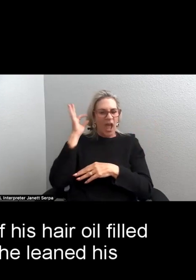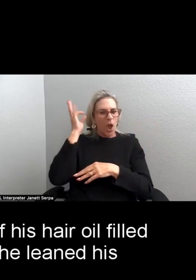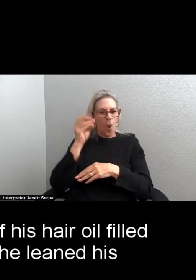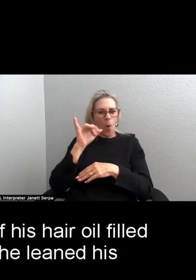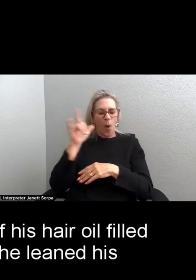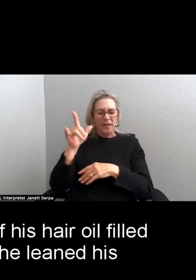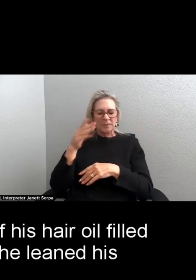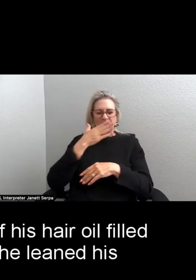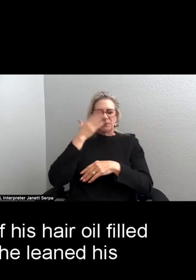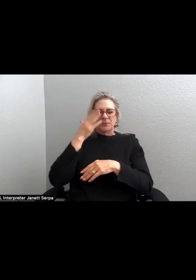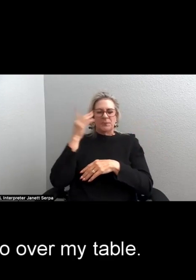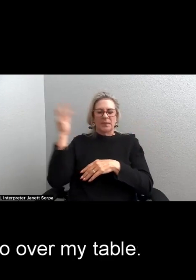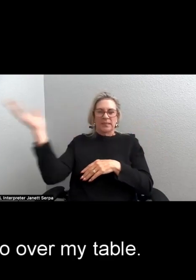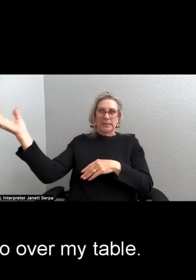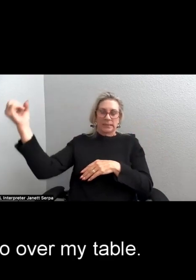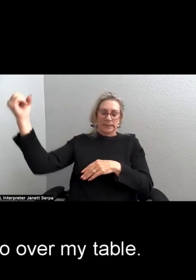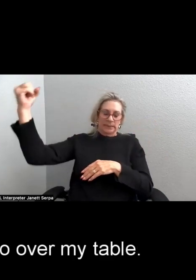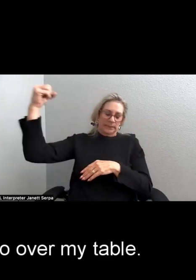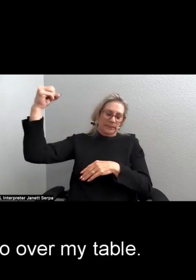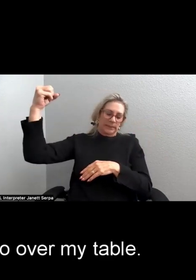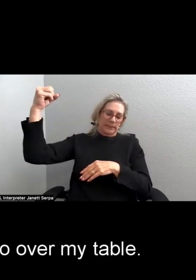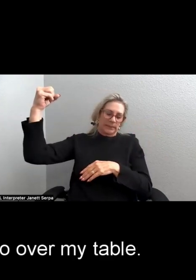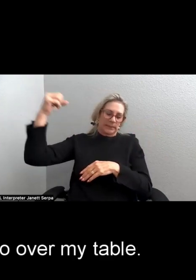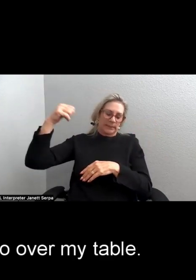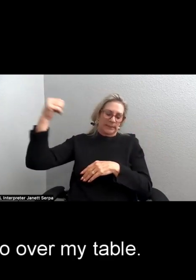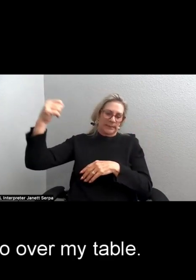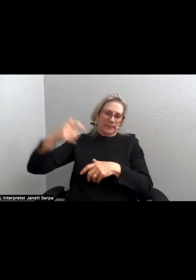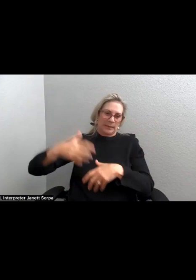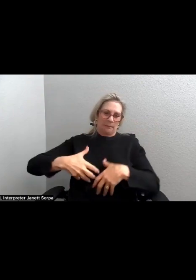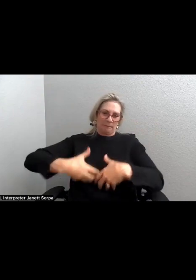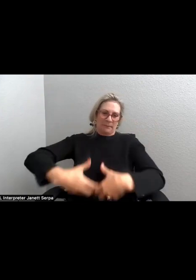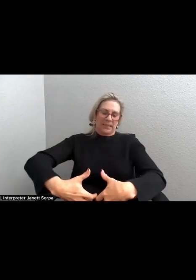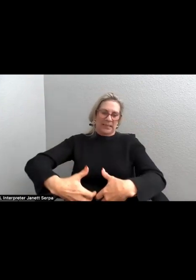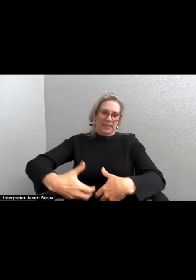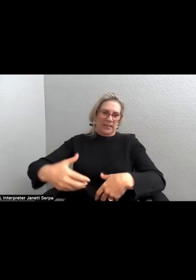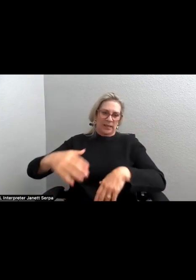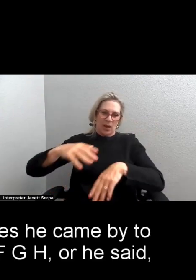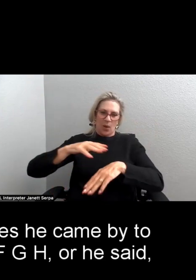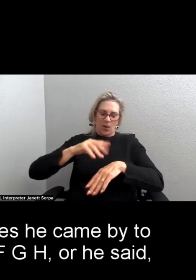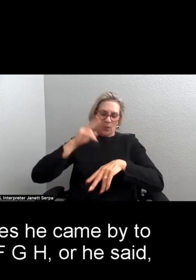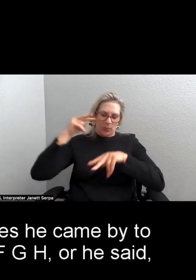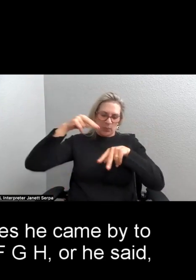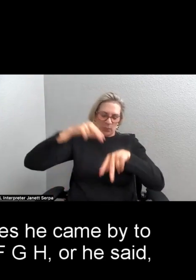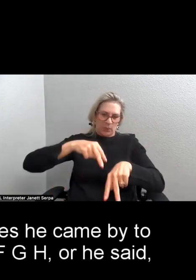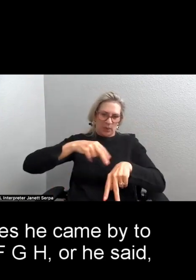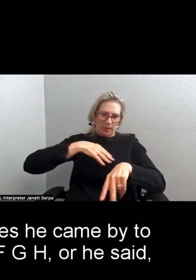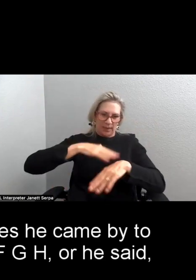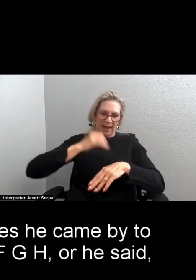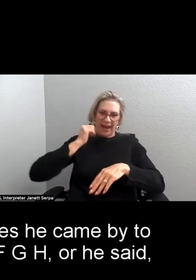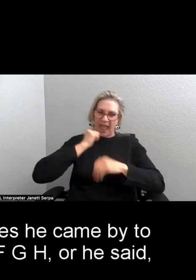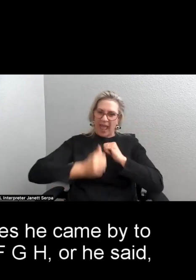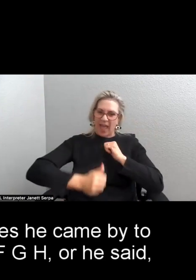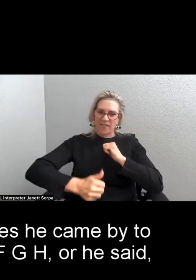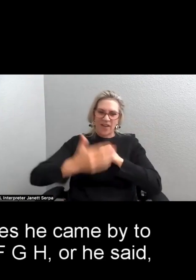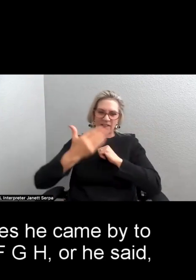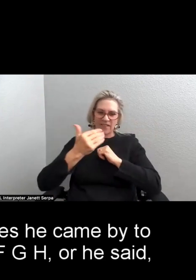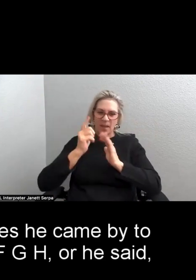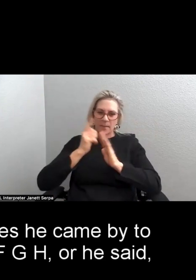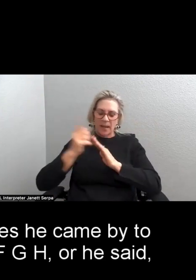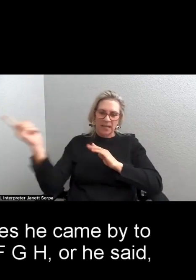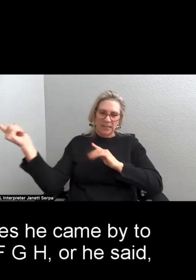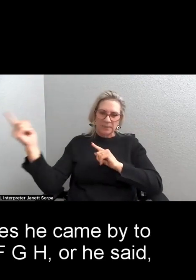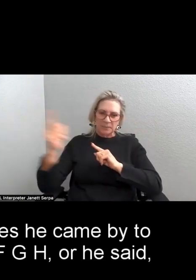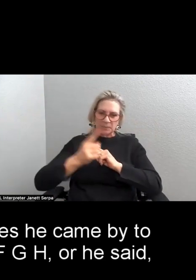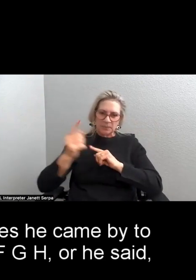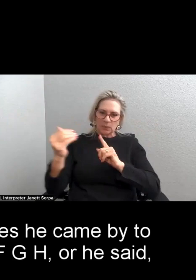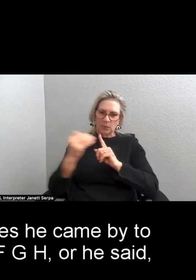nostrils as he leaned his considerable torso over my table. Every 15 minutes, he came by to